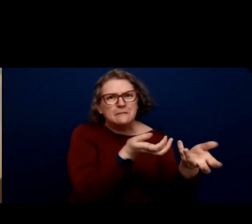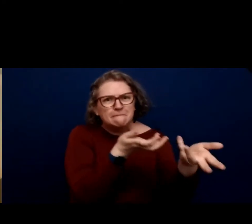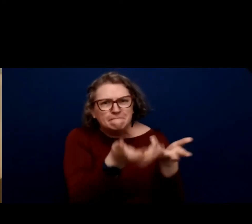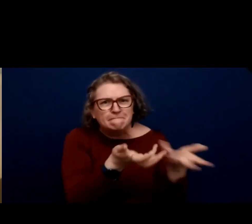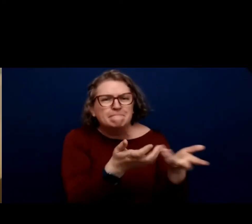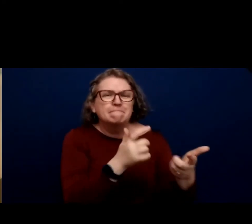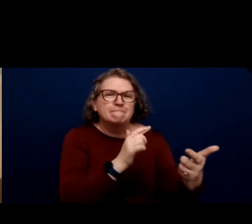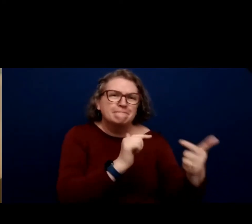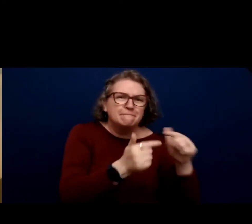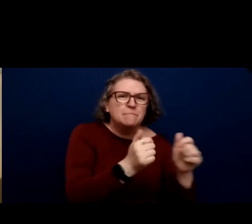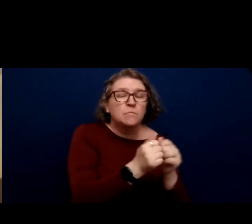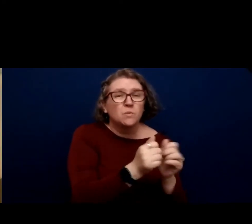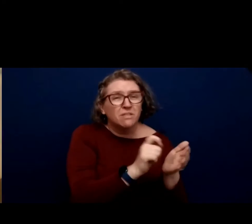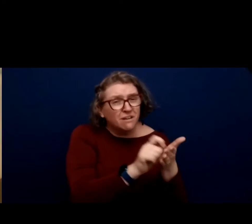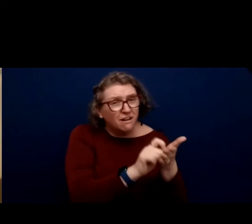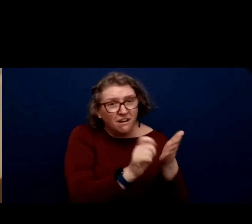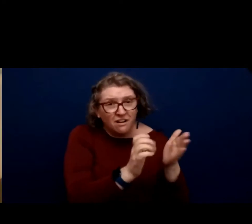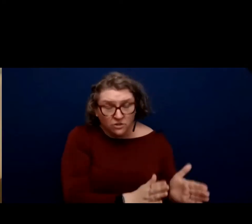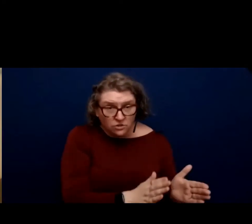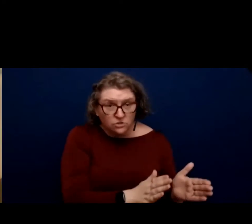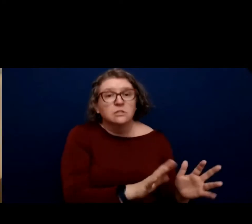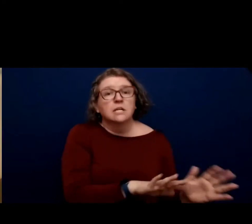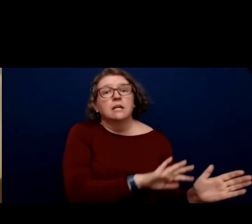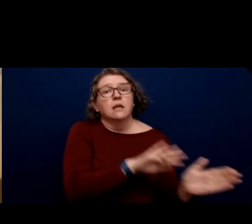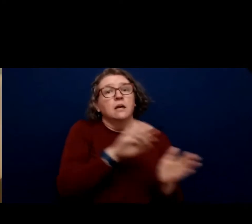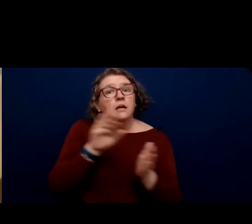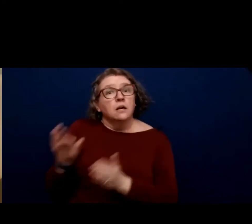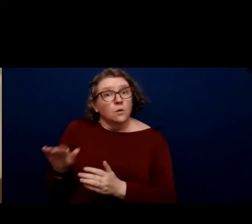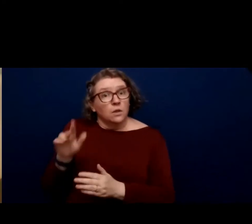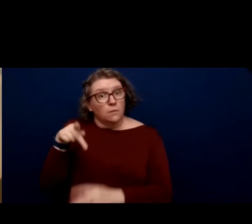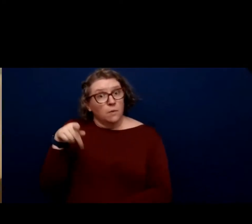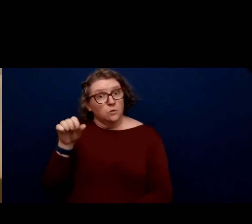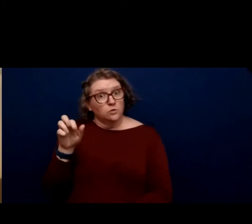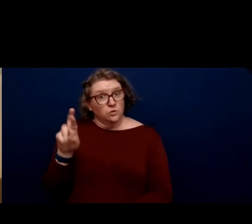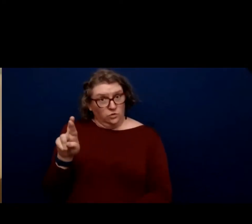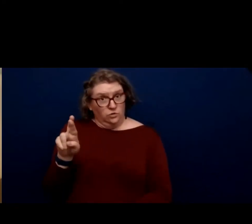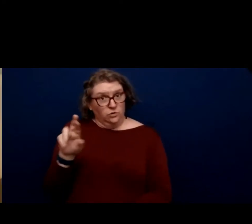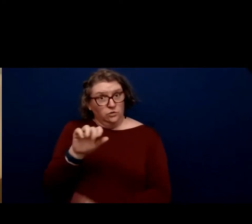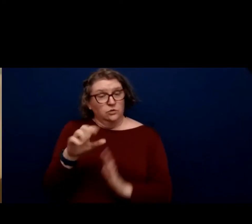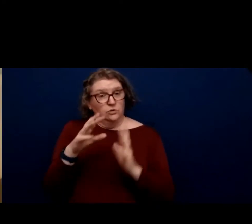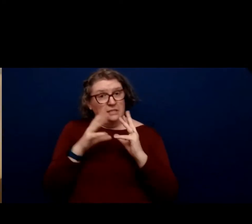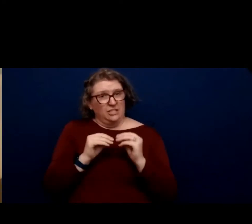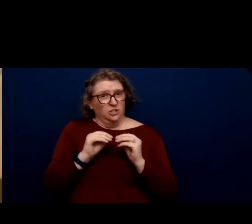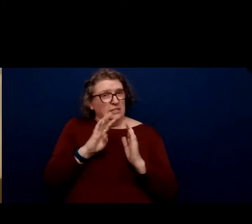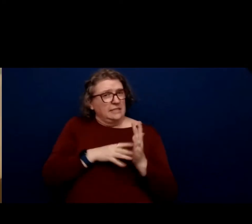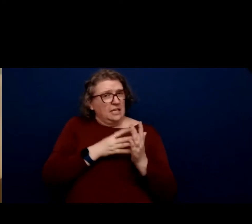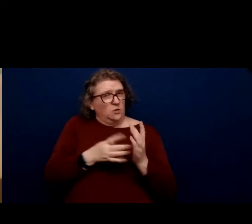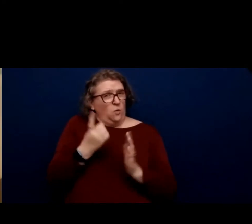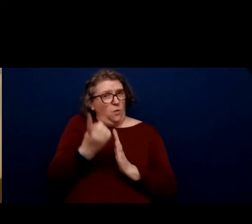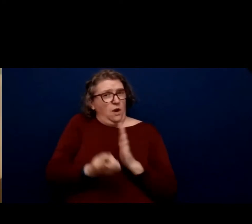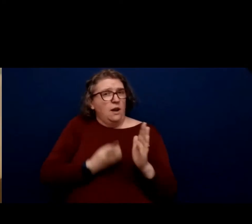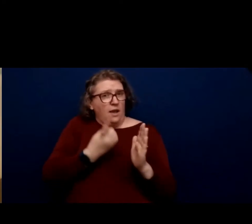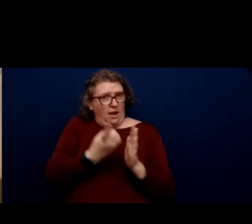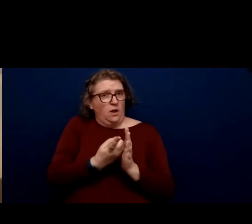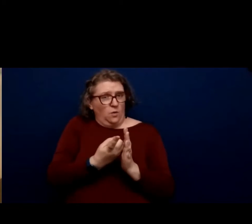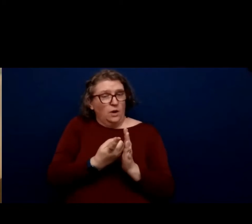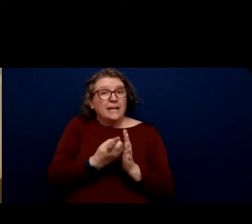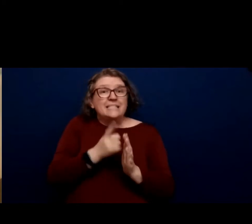the poster sessions, because with a poster session that is scheduled essentially for an hour, it's the poster